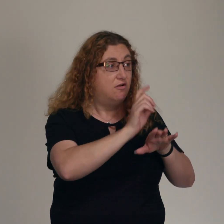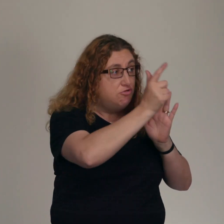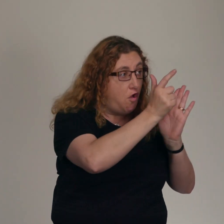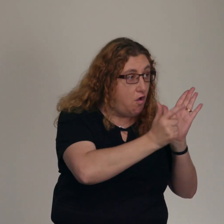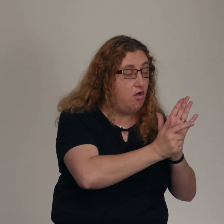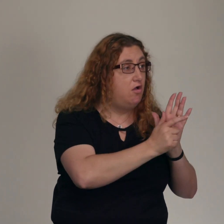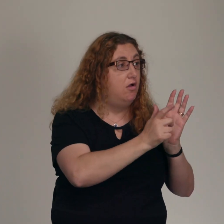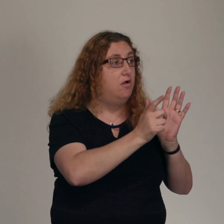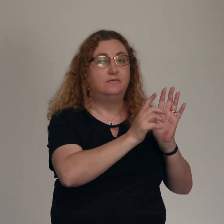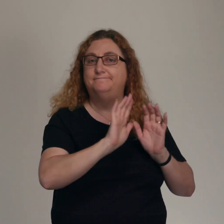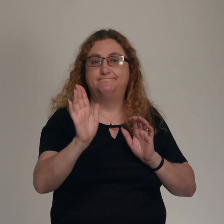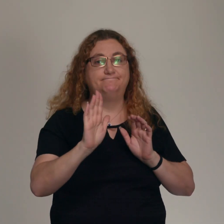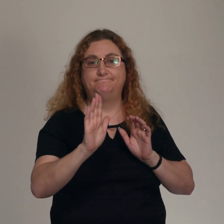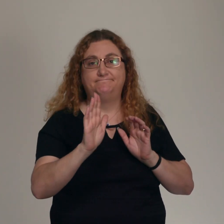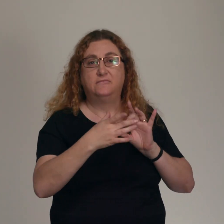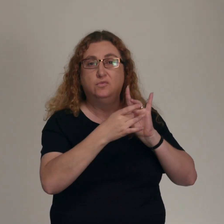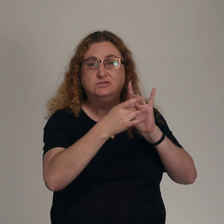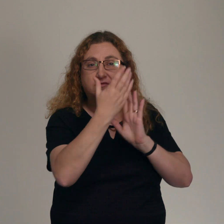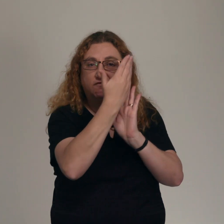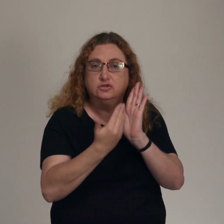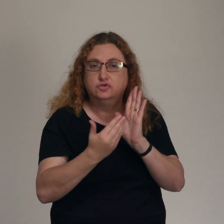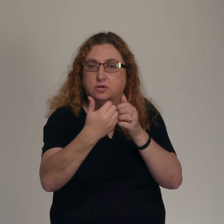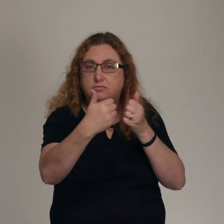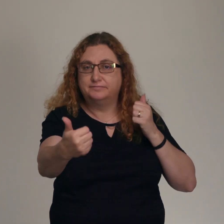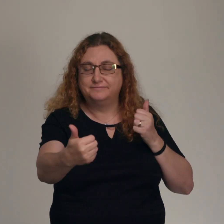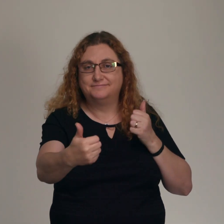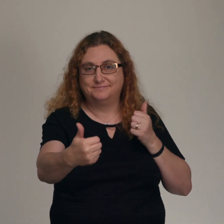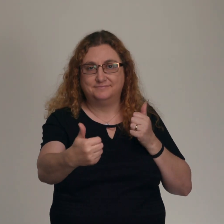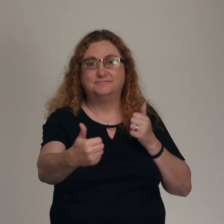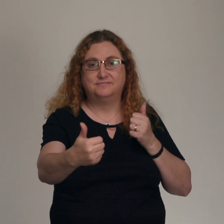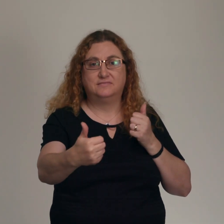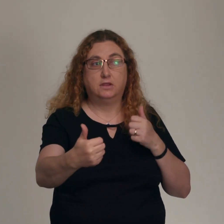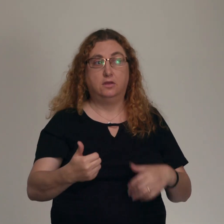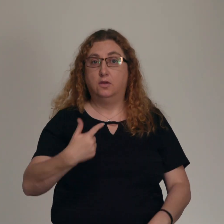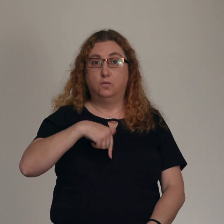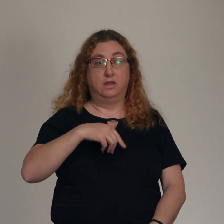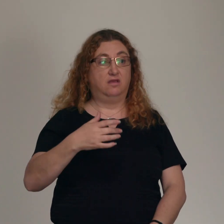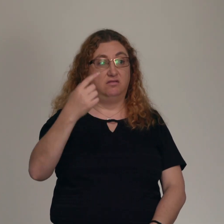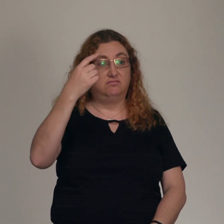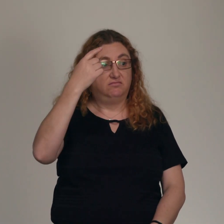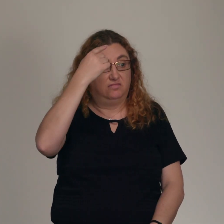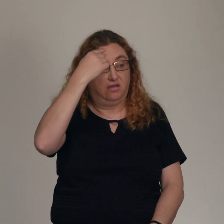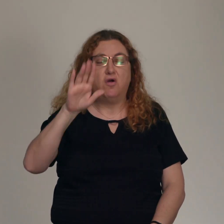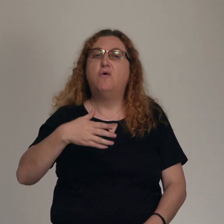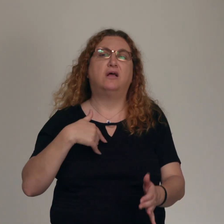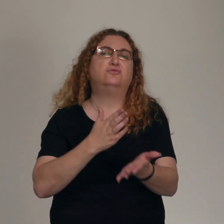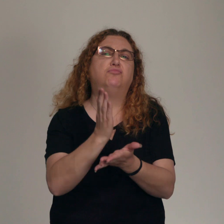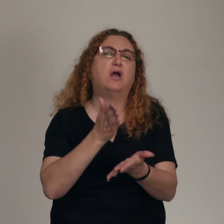and division. And us thinking it's okay to just be angry with each other and go along